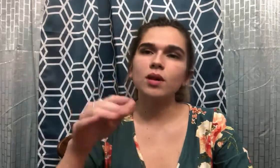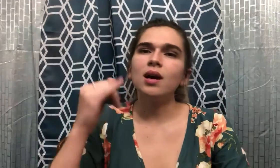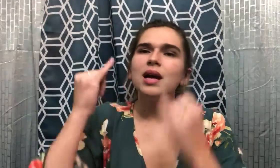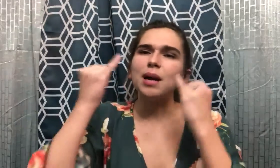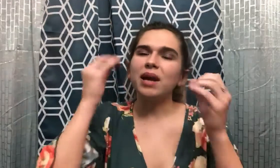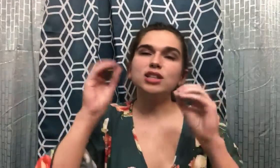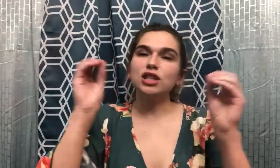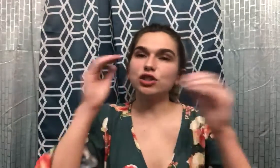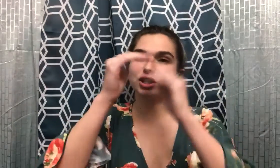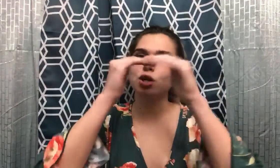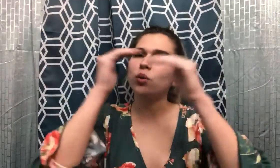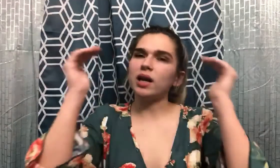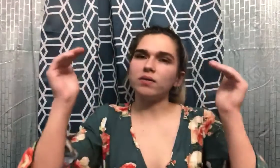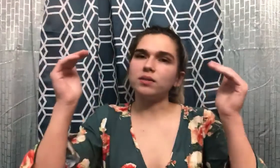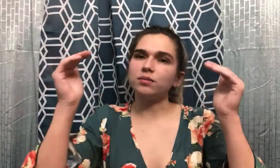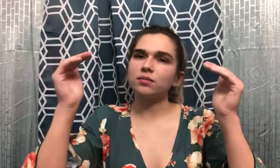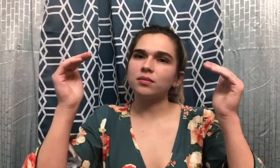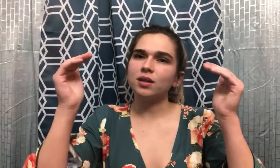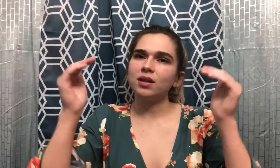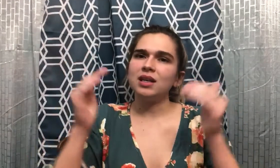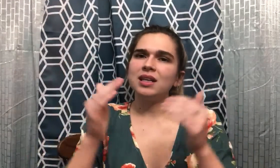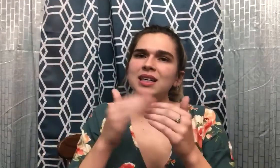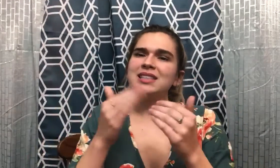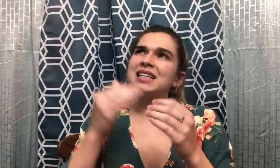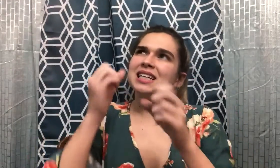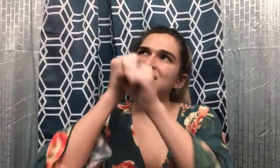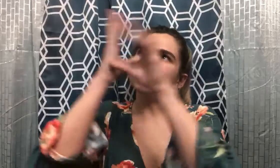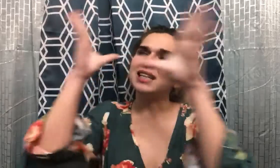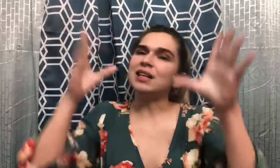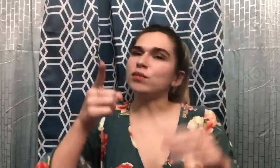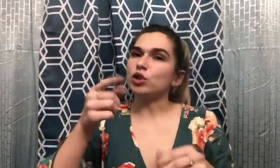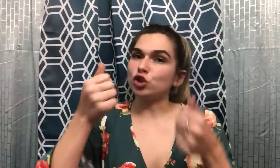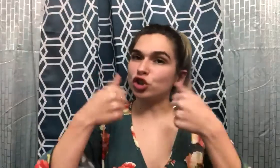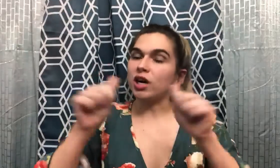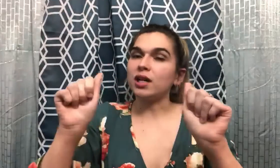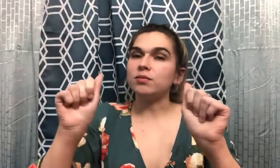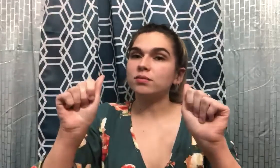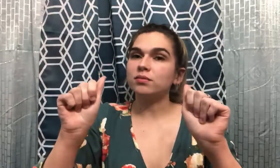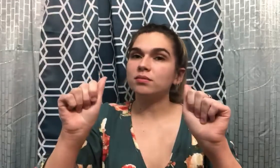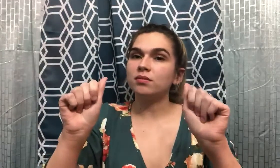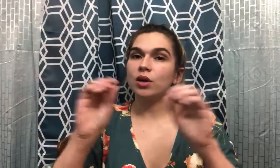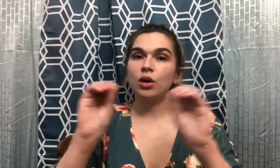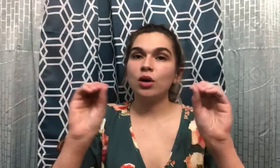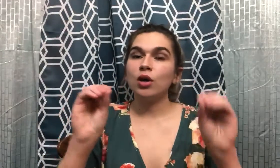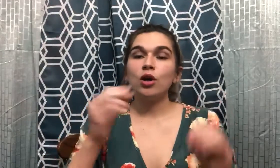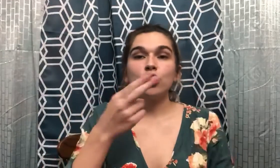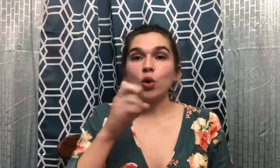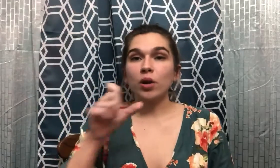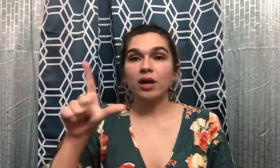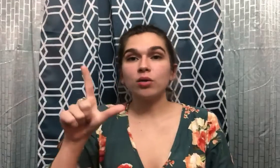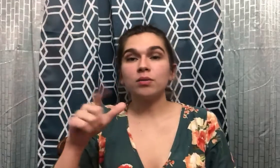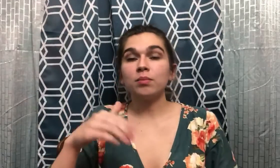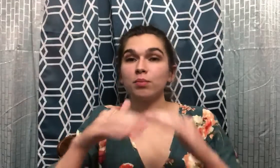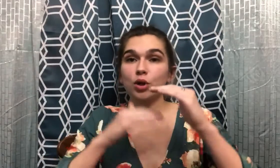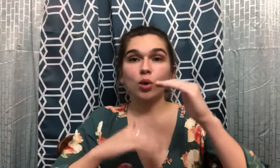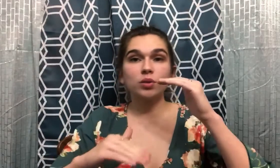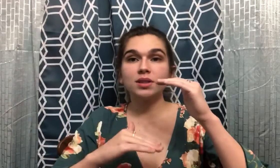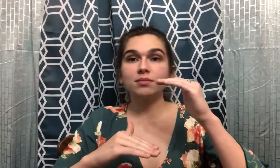Imagine there's no heaven. It's easy if you try. No hell below us.